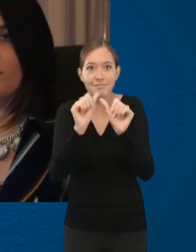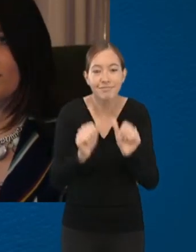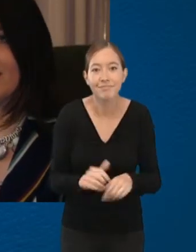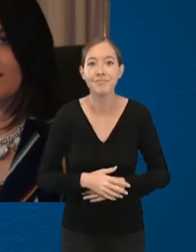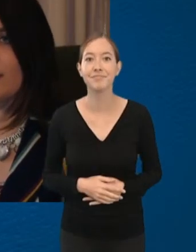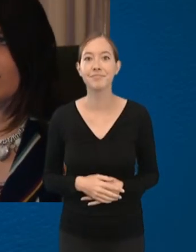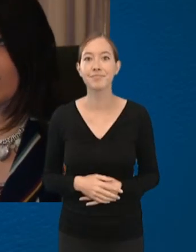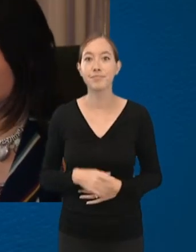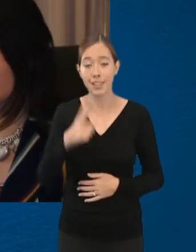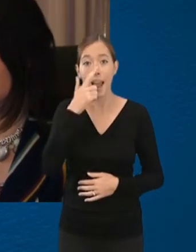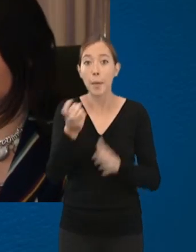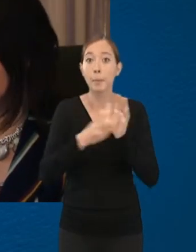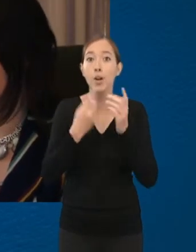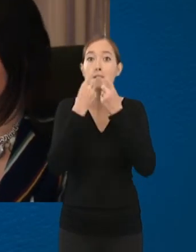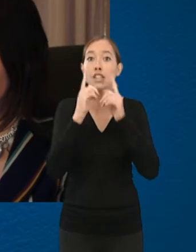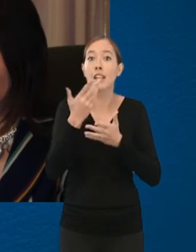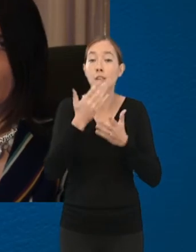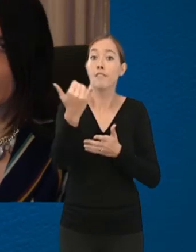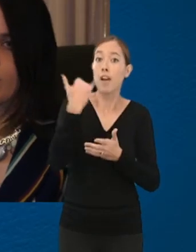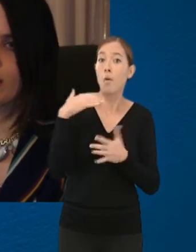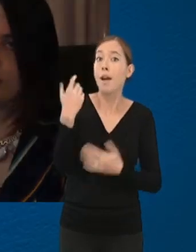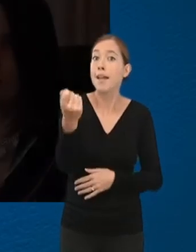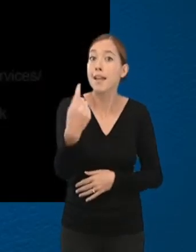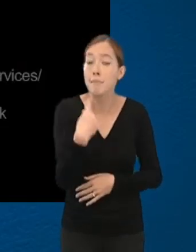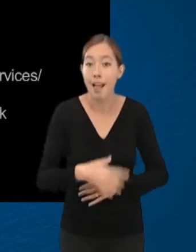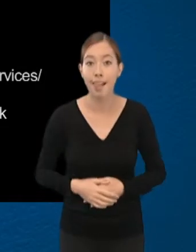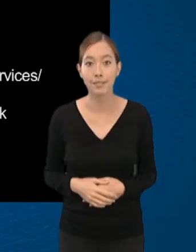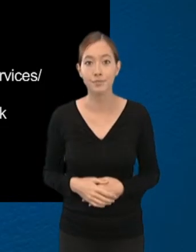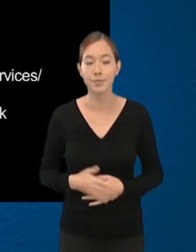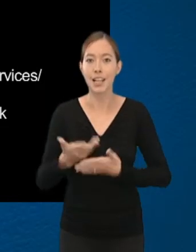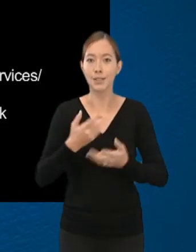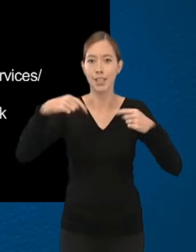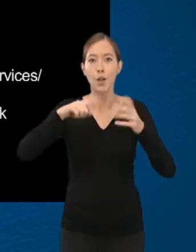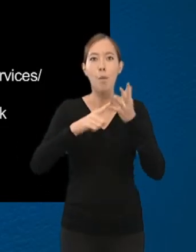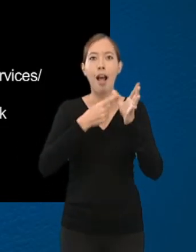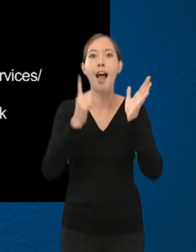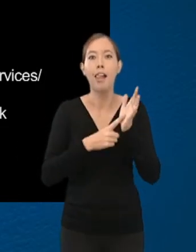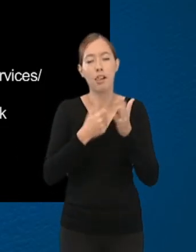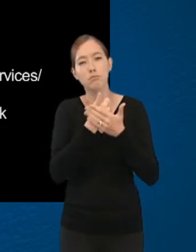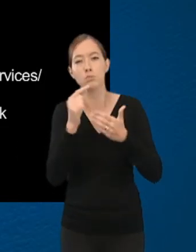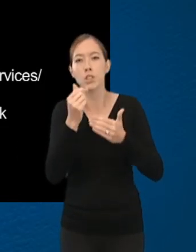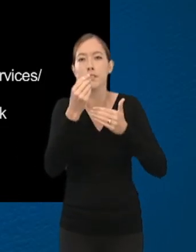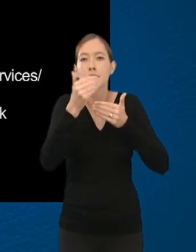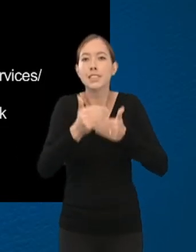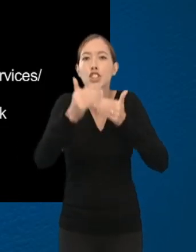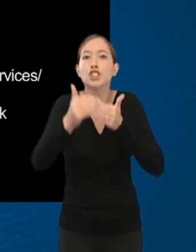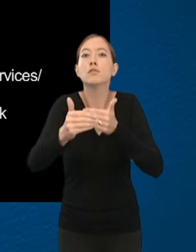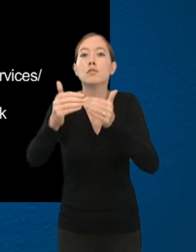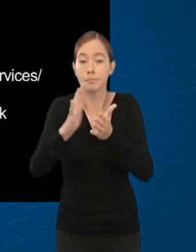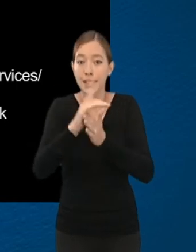university counsellor either by phone or by email. Counselling at UAL is usually a few sessions. You can book an